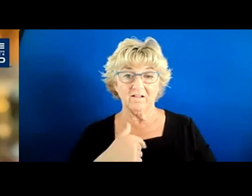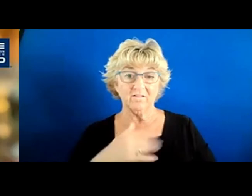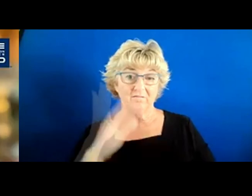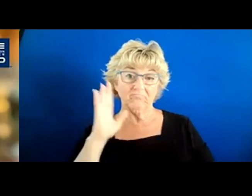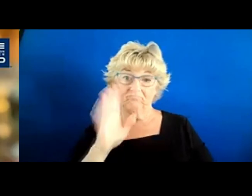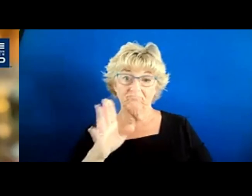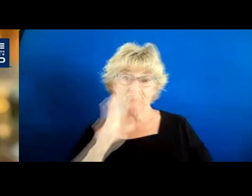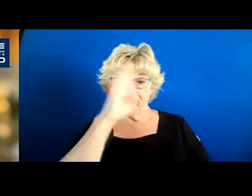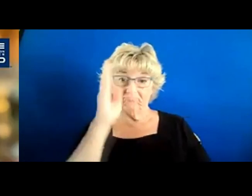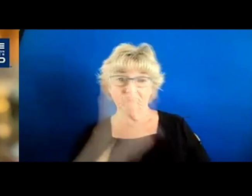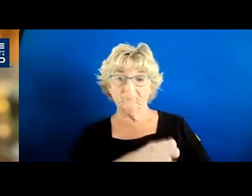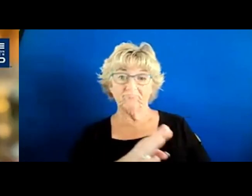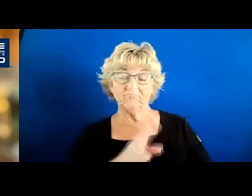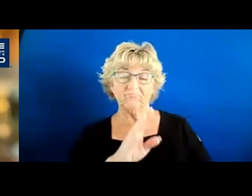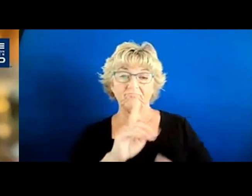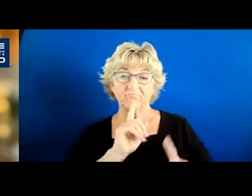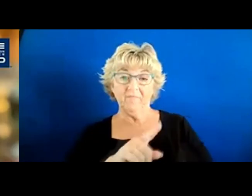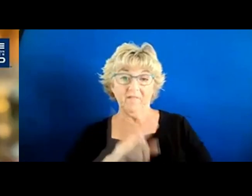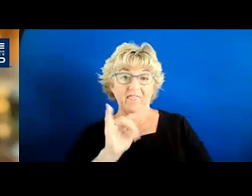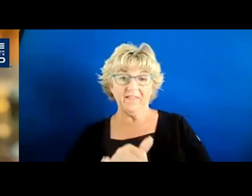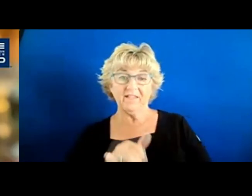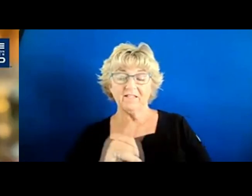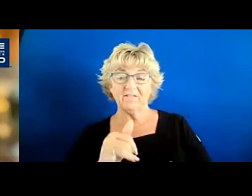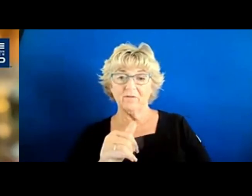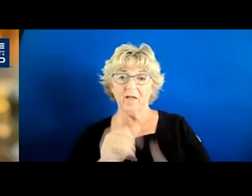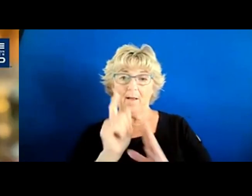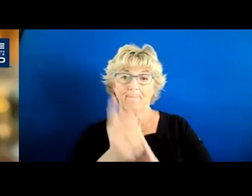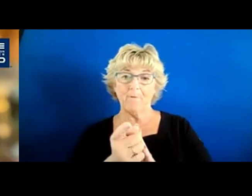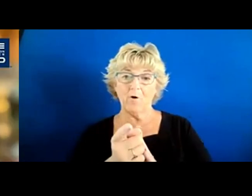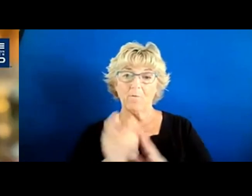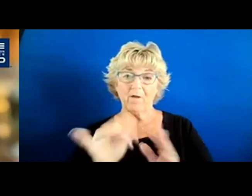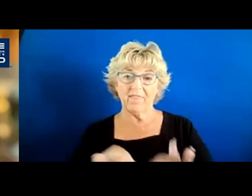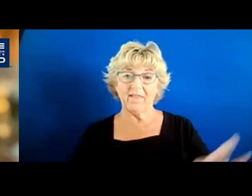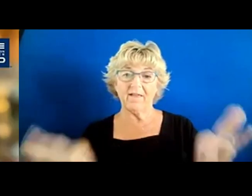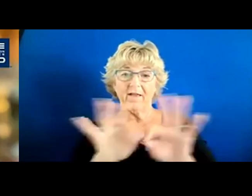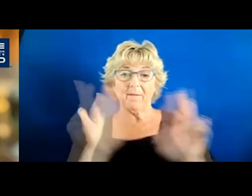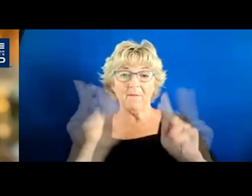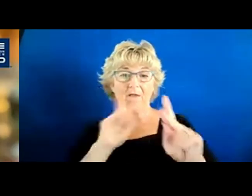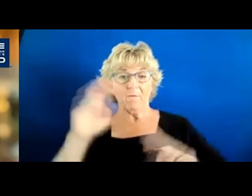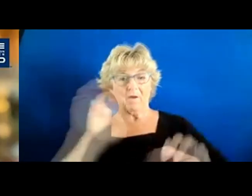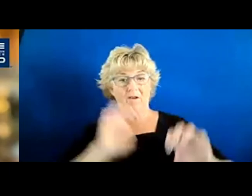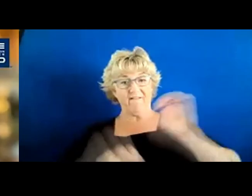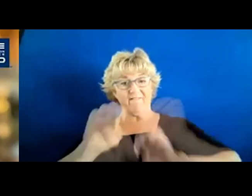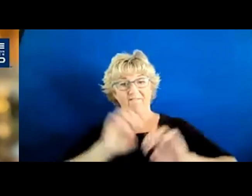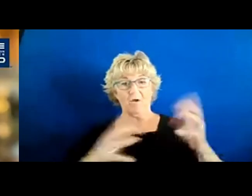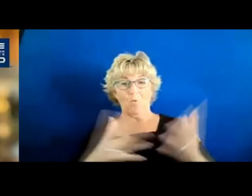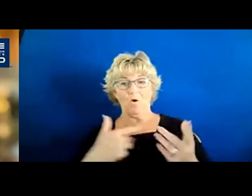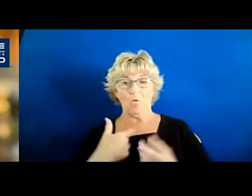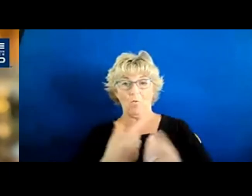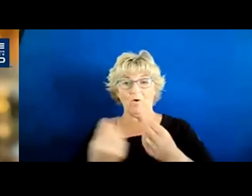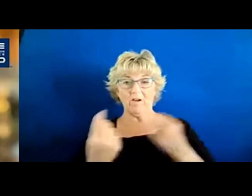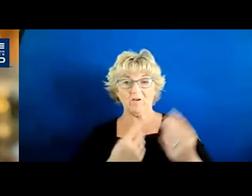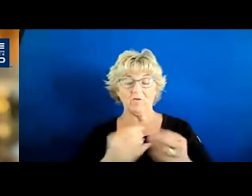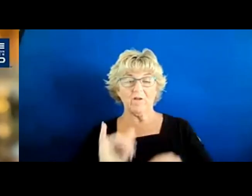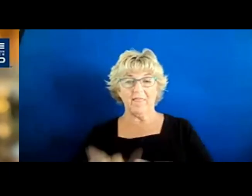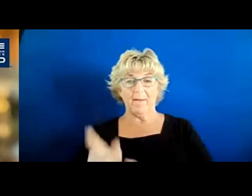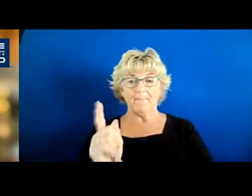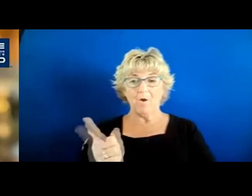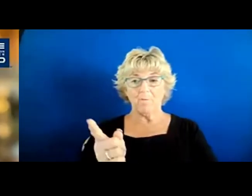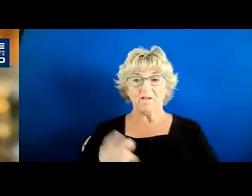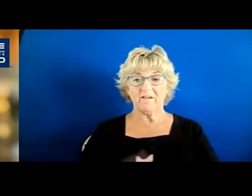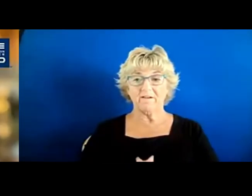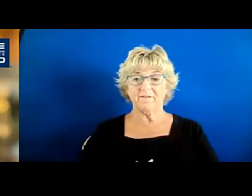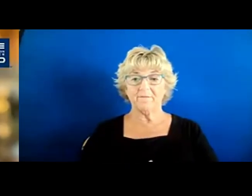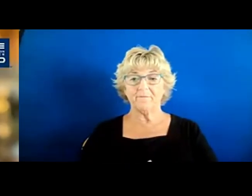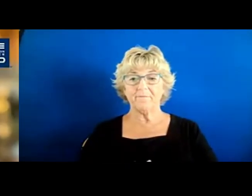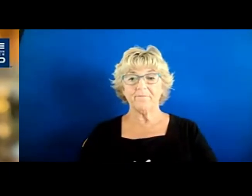I knew this was a moment that mattered. People were going to evaluate us based on what we did in this moment. And